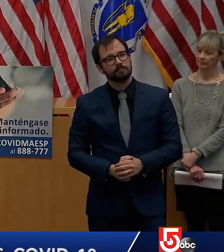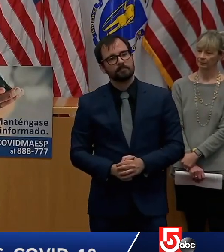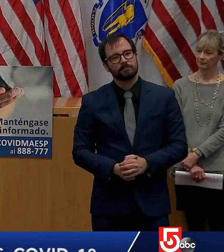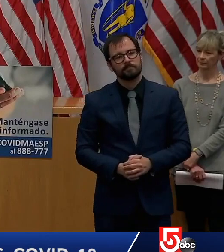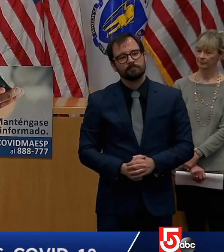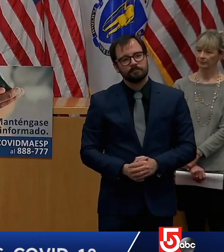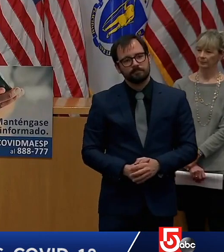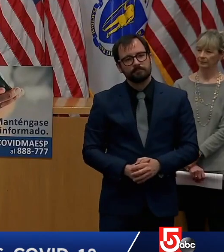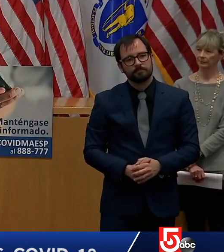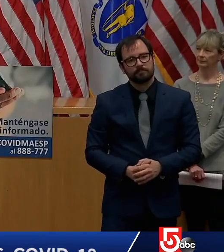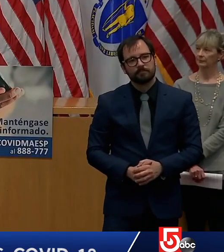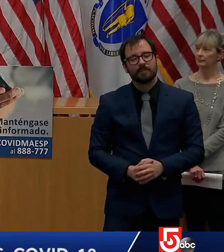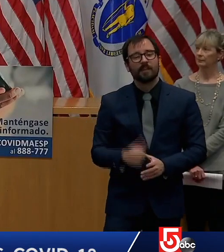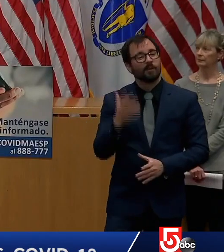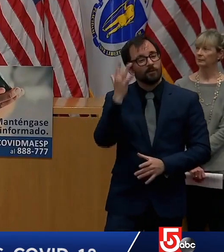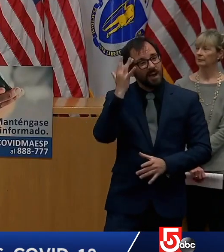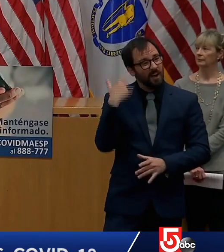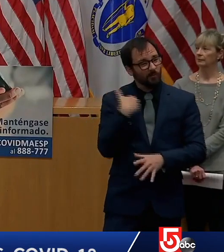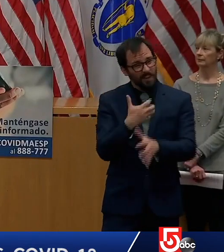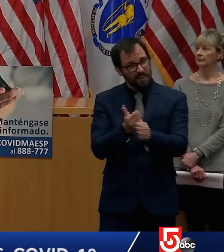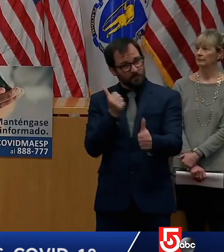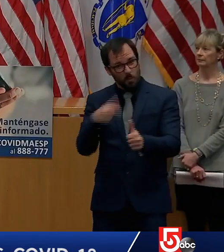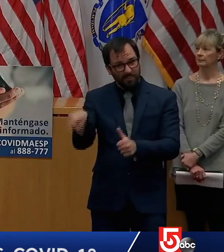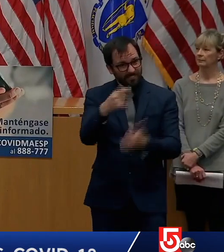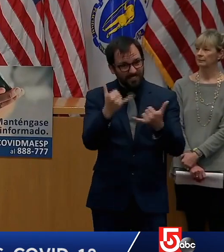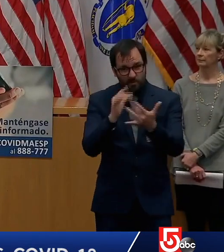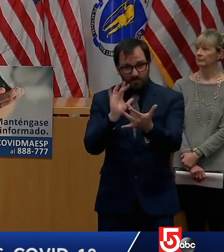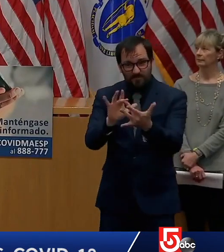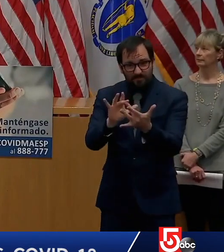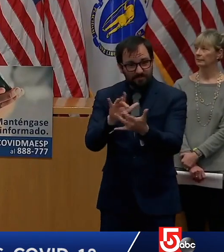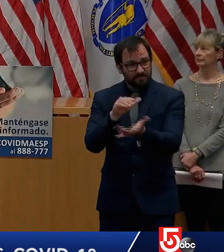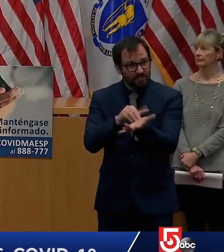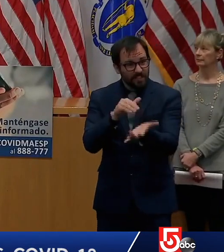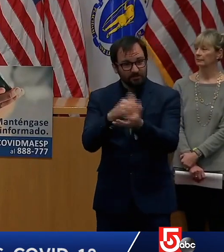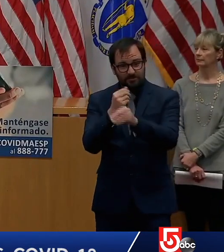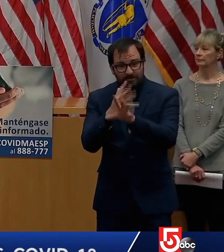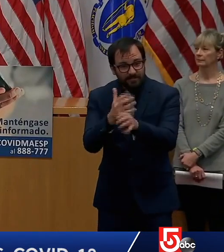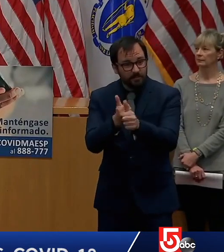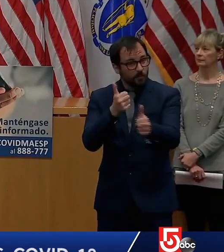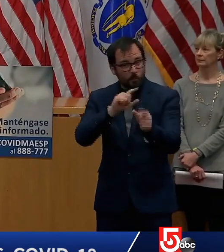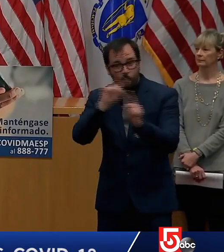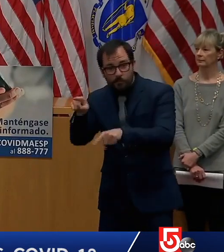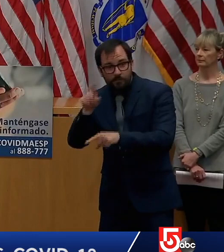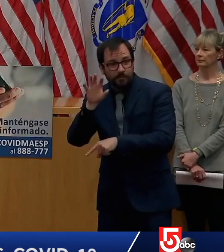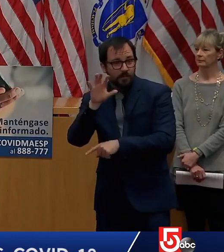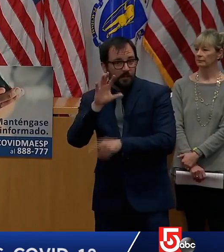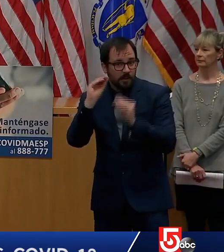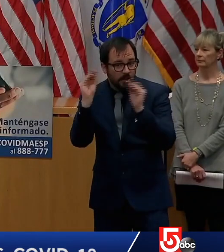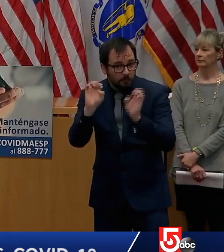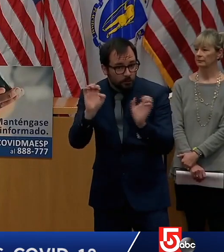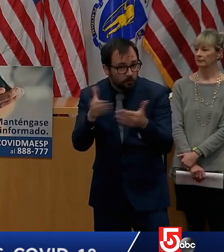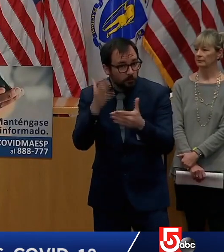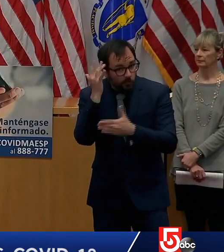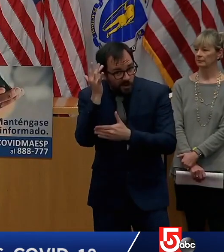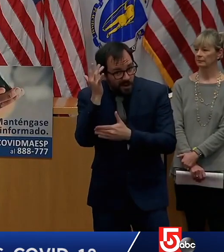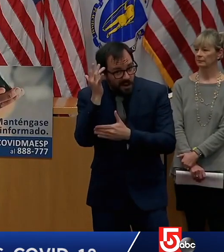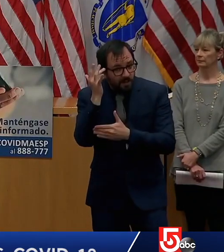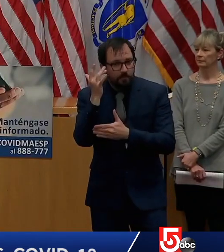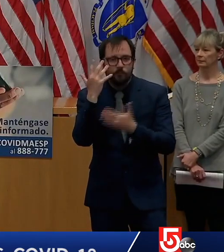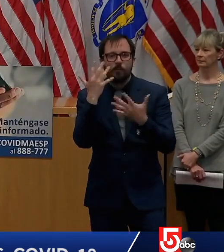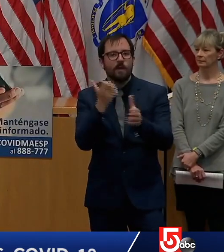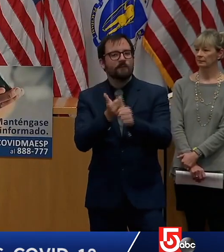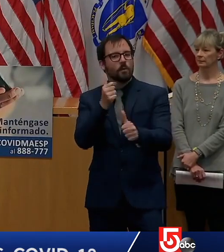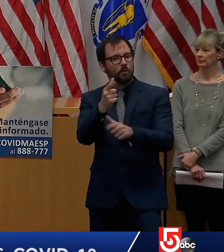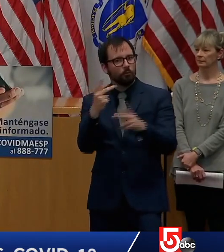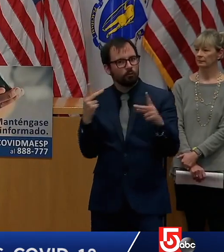because they have concerns about the health care system's ability to meet their needs folks are there folks want to serve that's